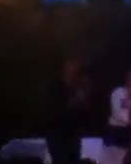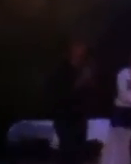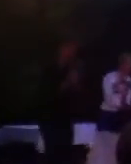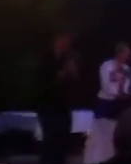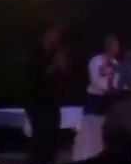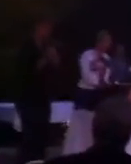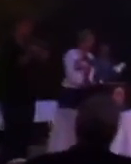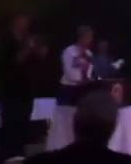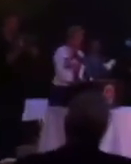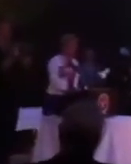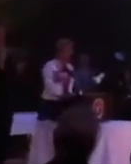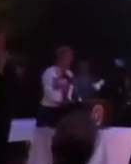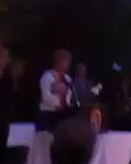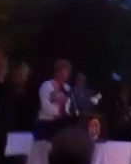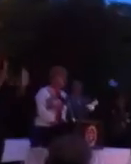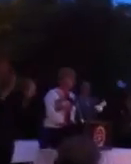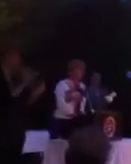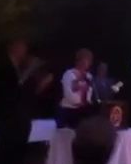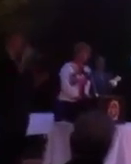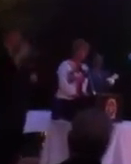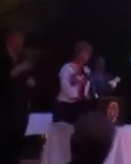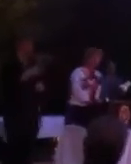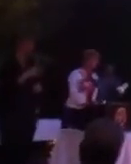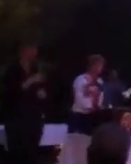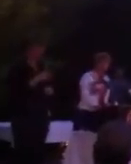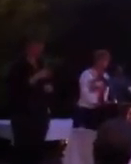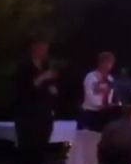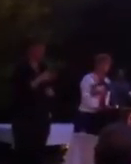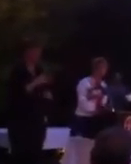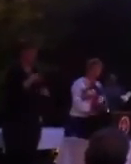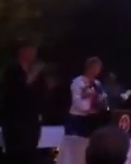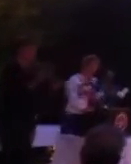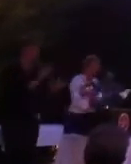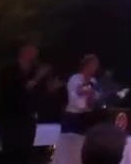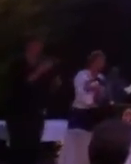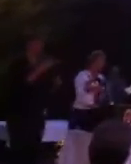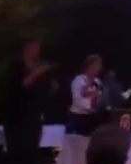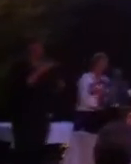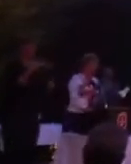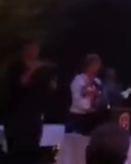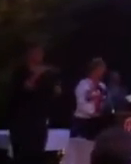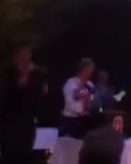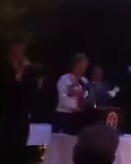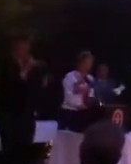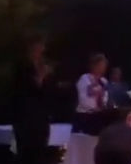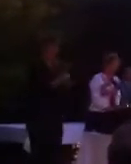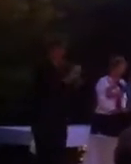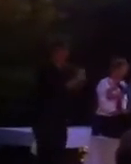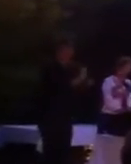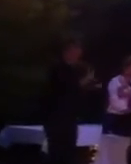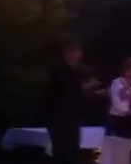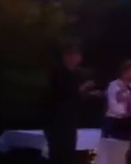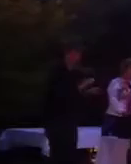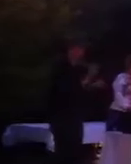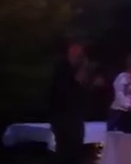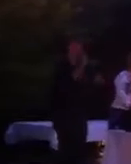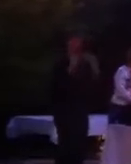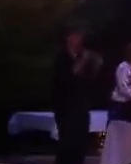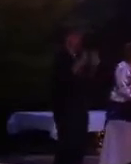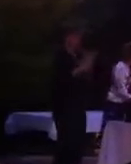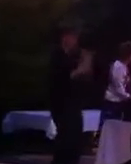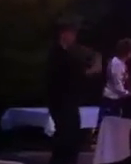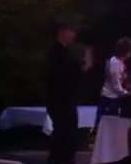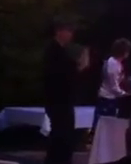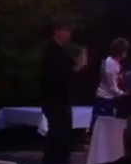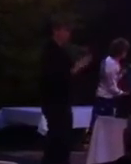An amazing woman of great compassion who pulls others through life with her courage and